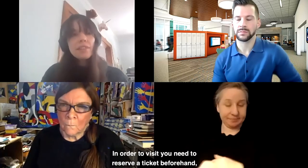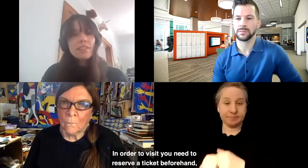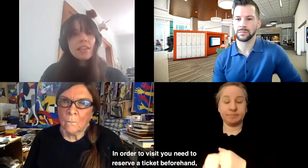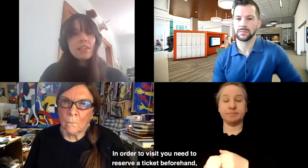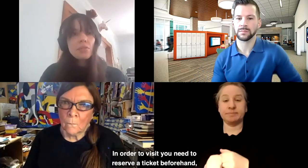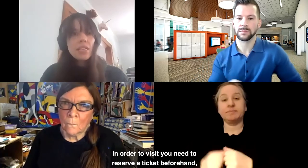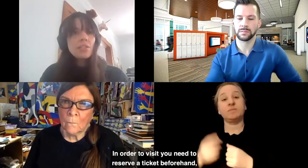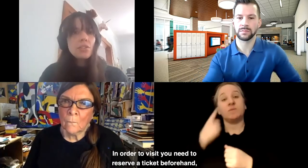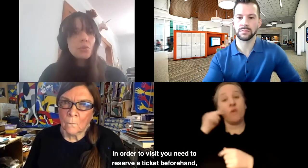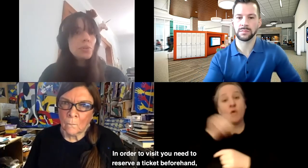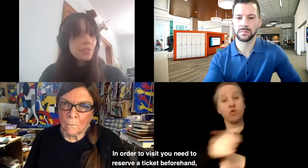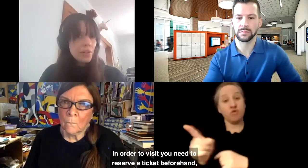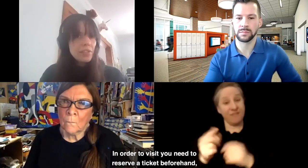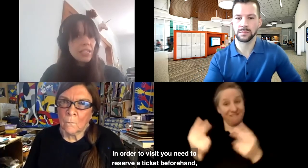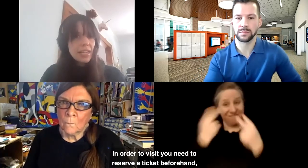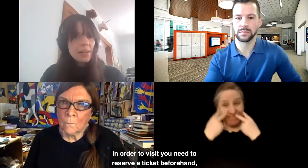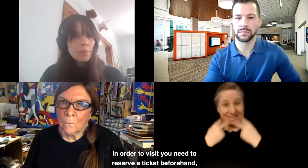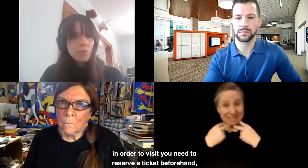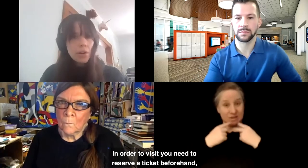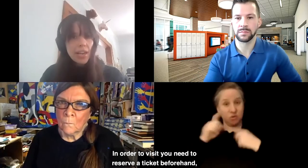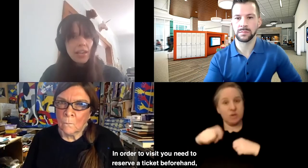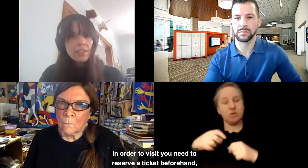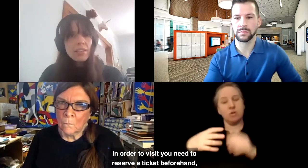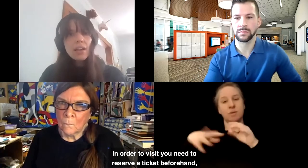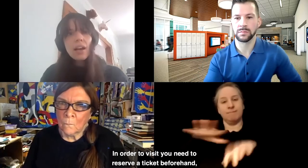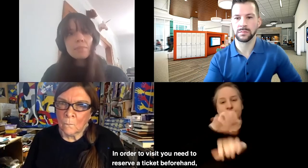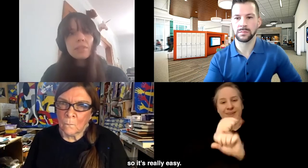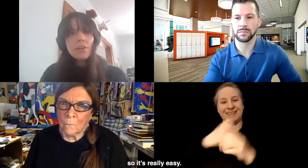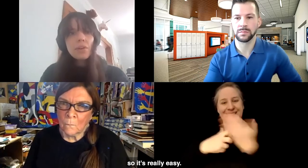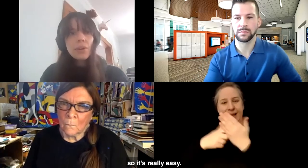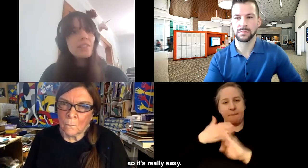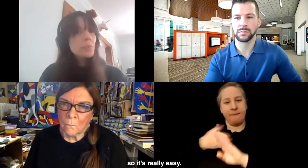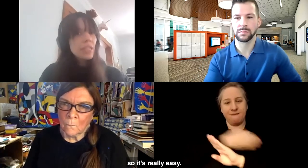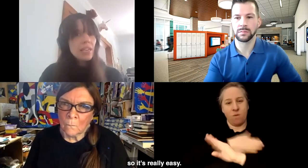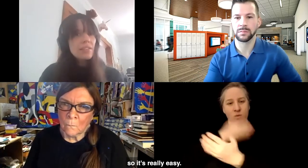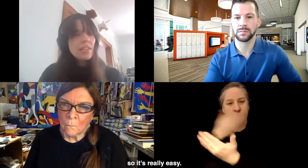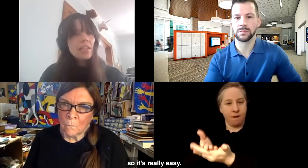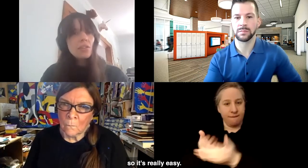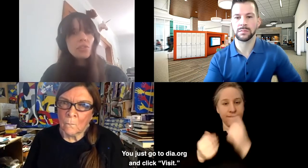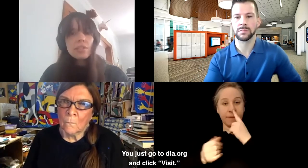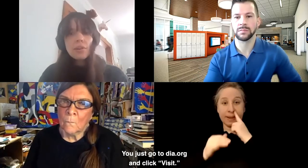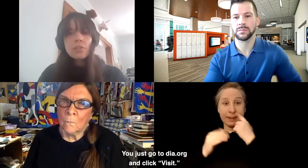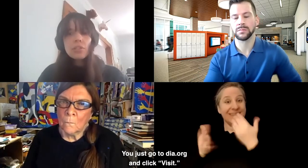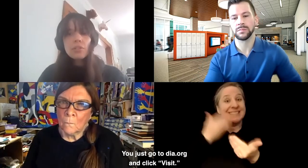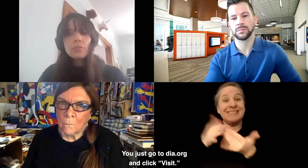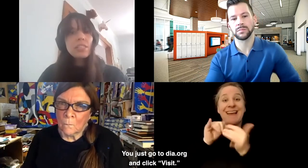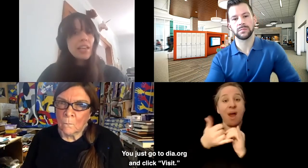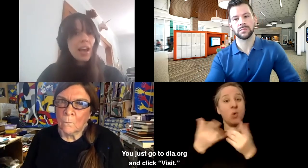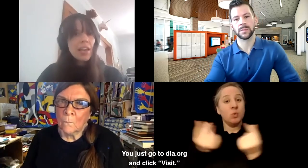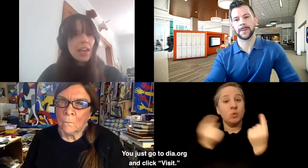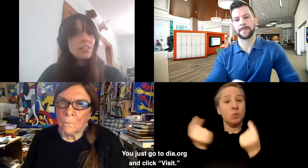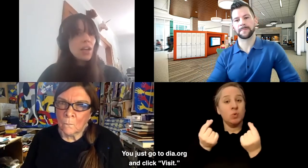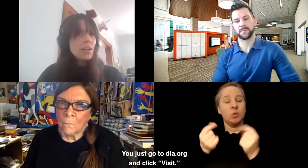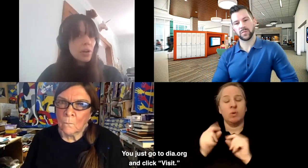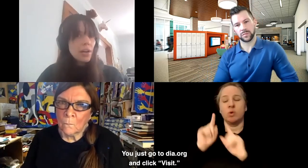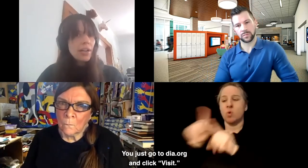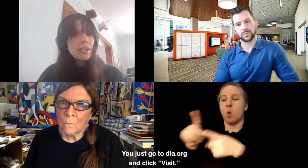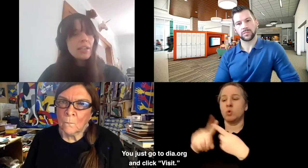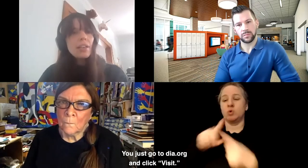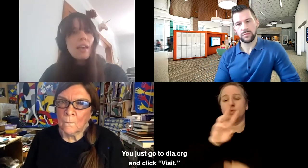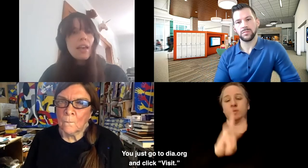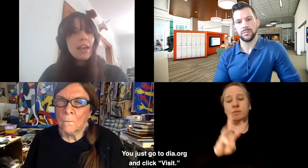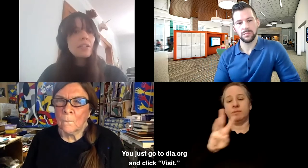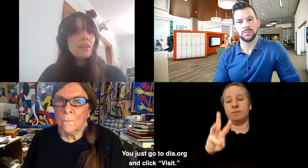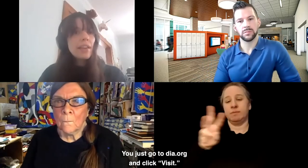order to visit, you need to reserve a ticket beforehand, um, so it's really easy. You just go to DIA.org